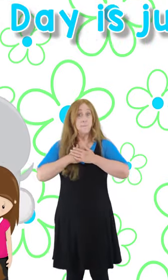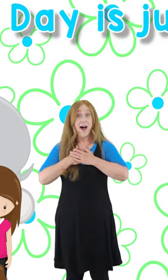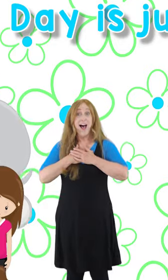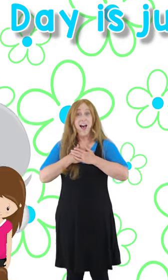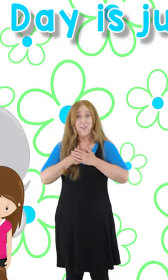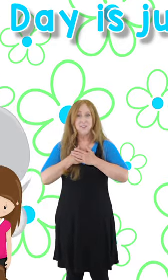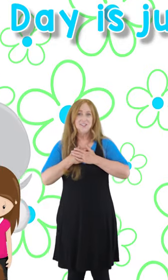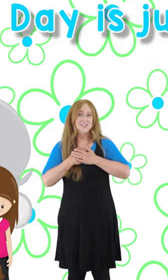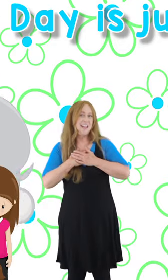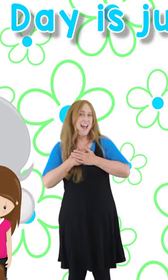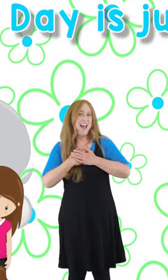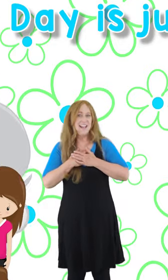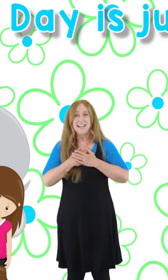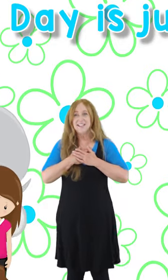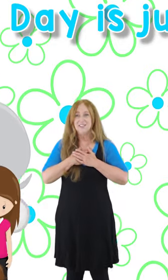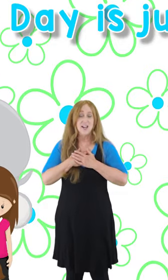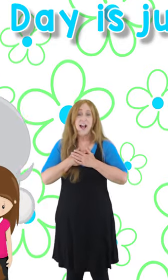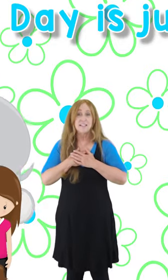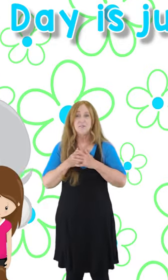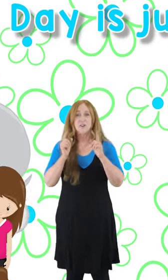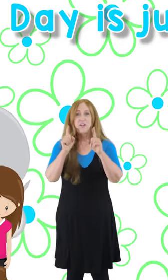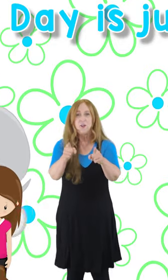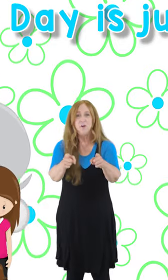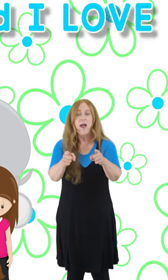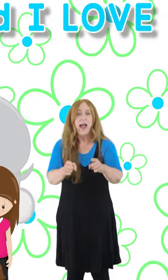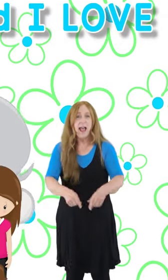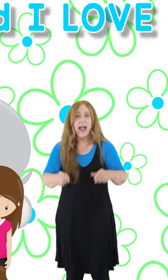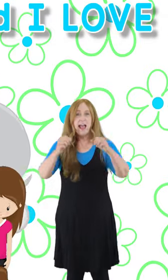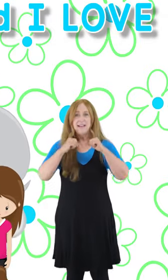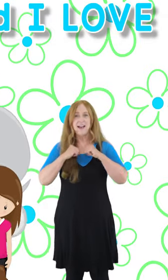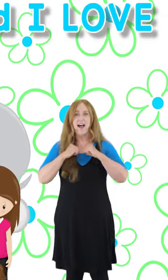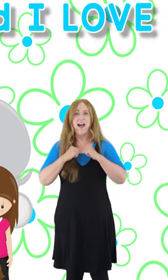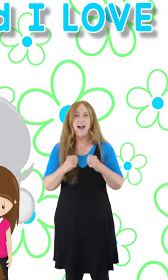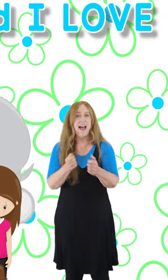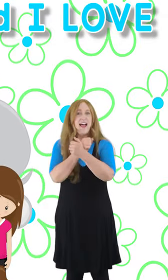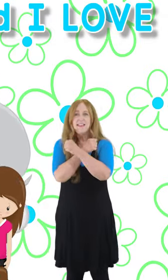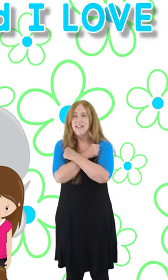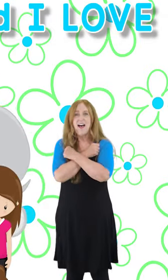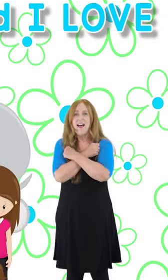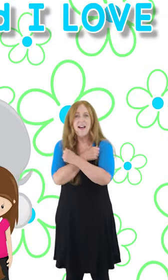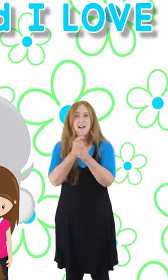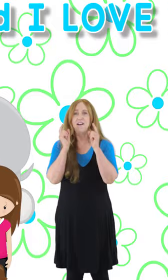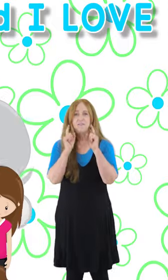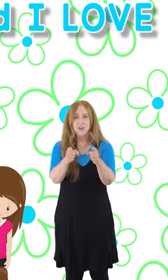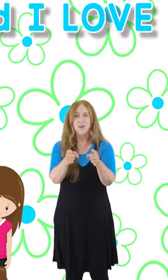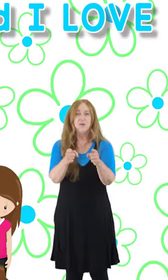Mother's Day is just for you, and I love you.